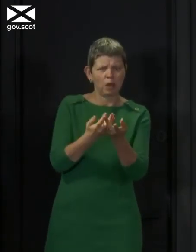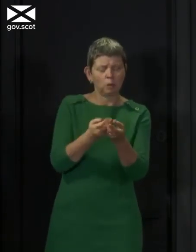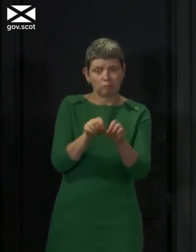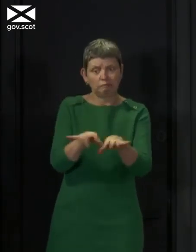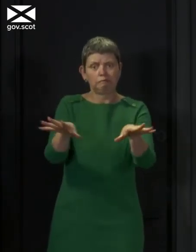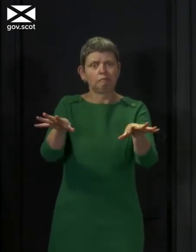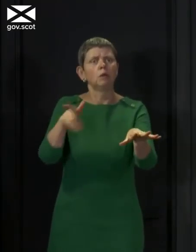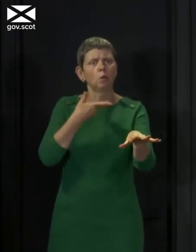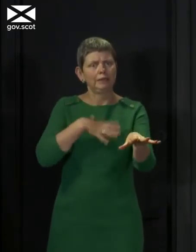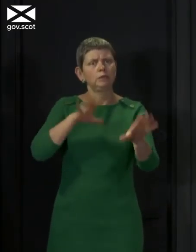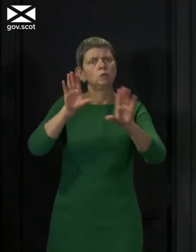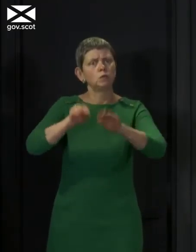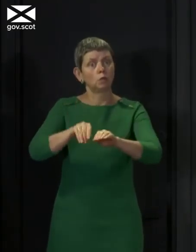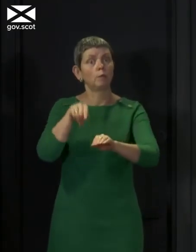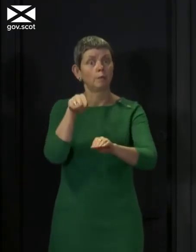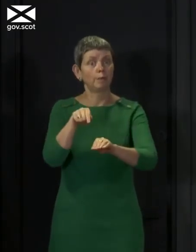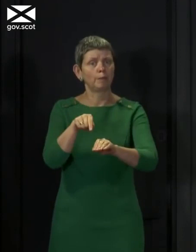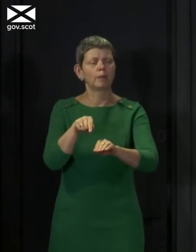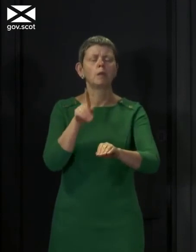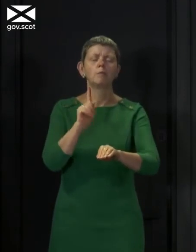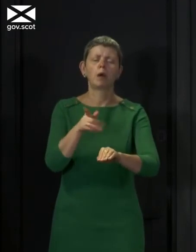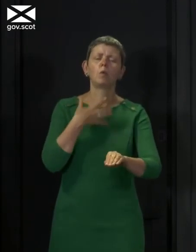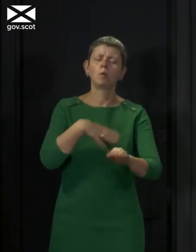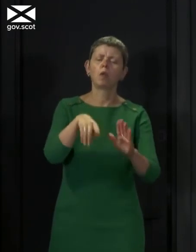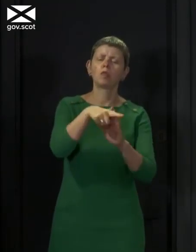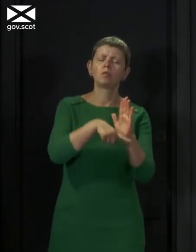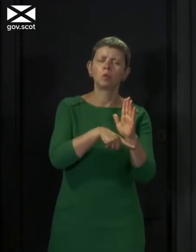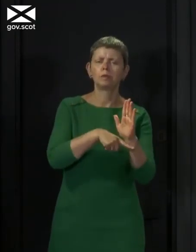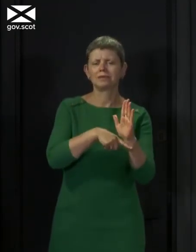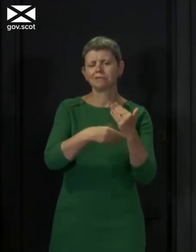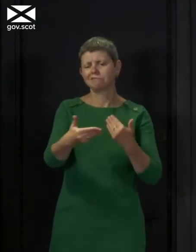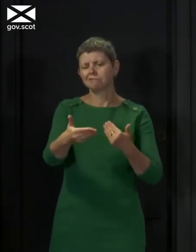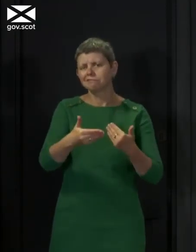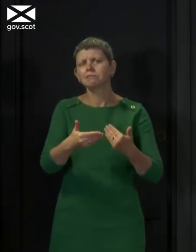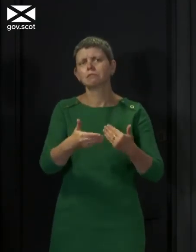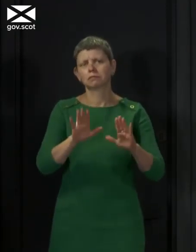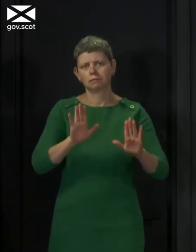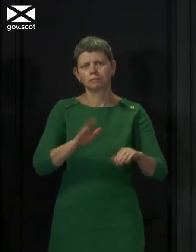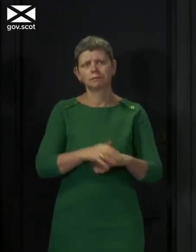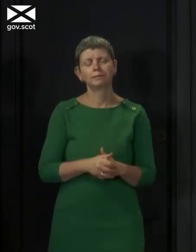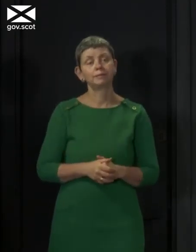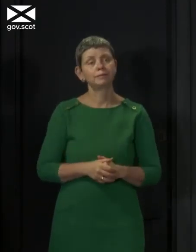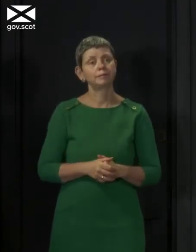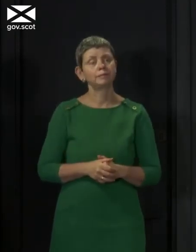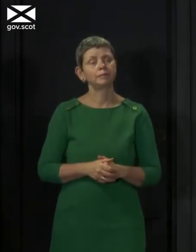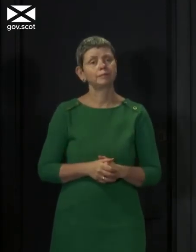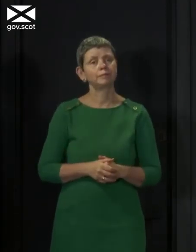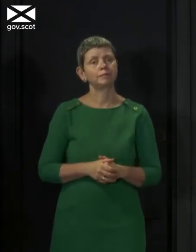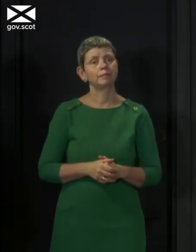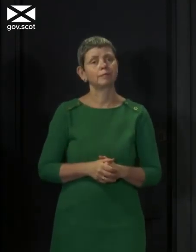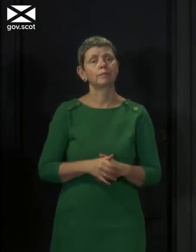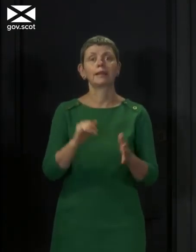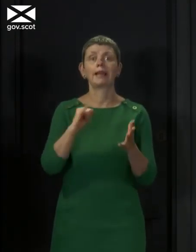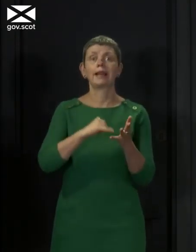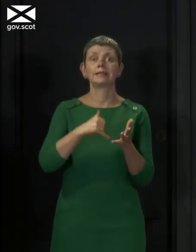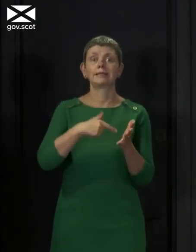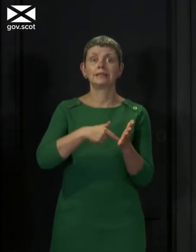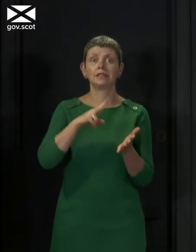again. But none of us want these kinds of arrangements to be in place longer than is absolutely necessary. Stephen Brown from STV.